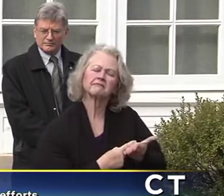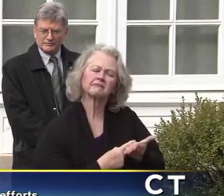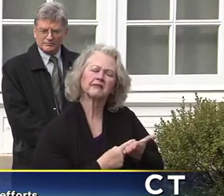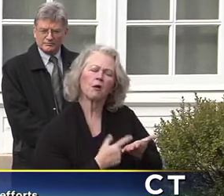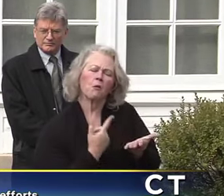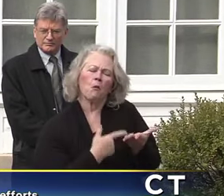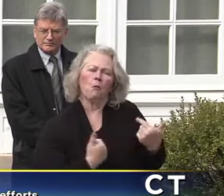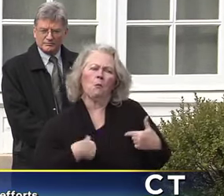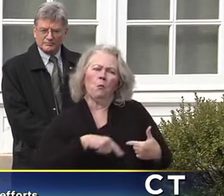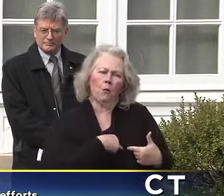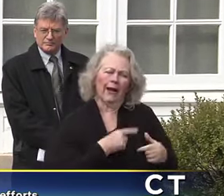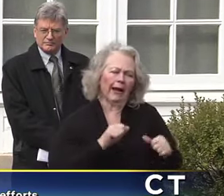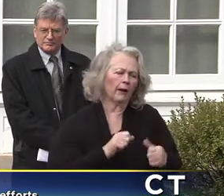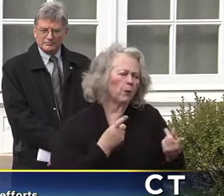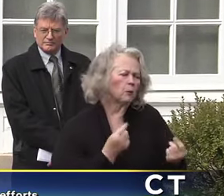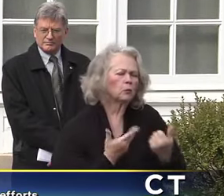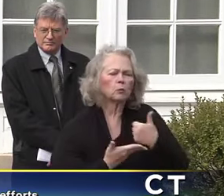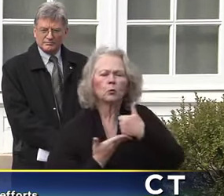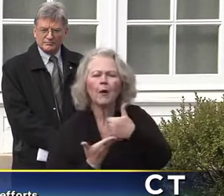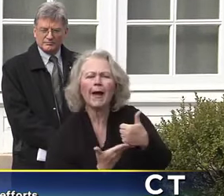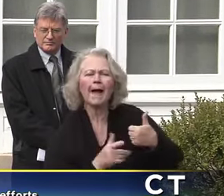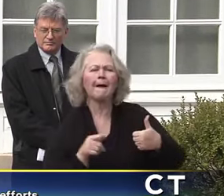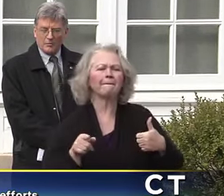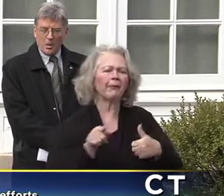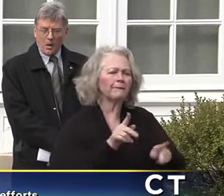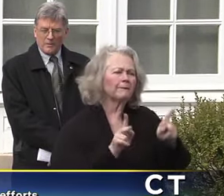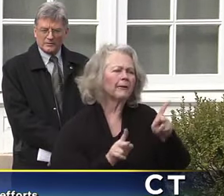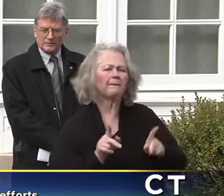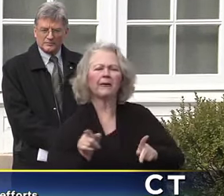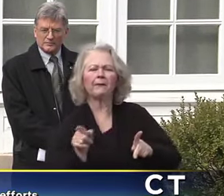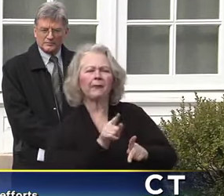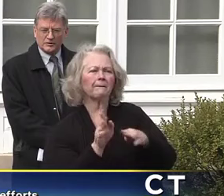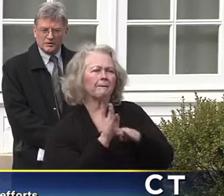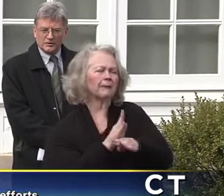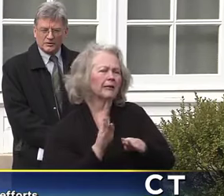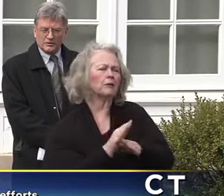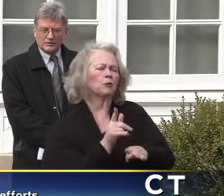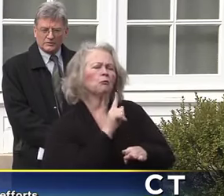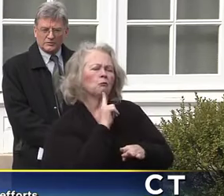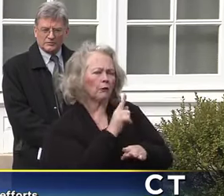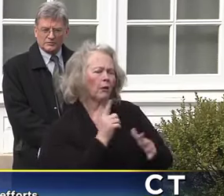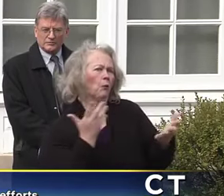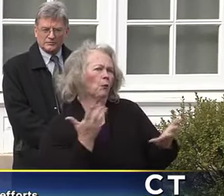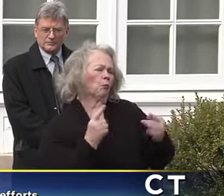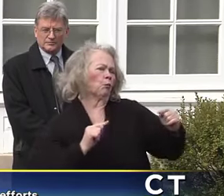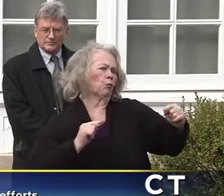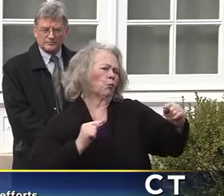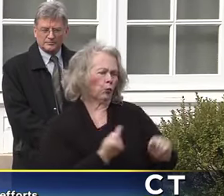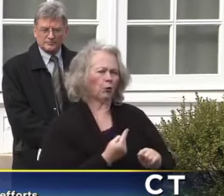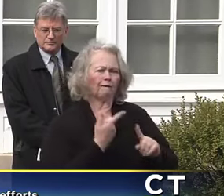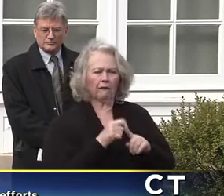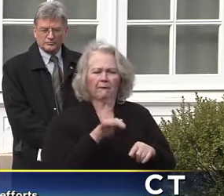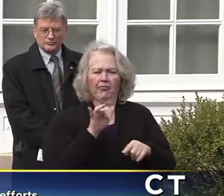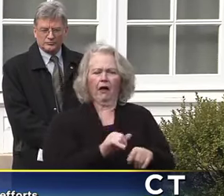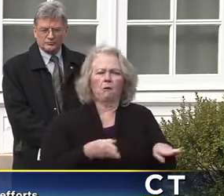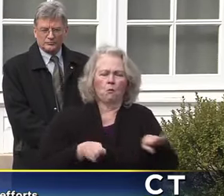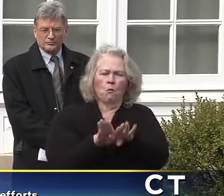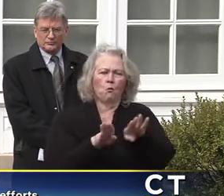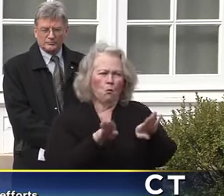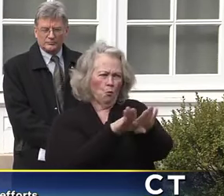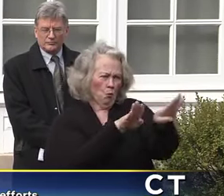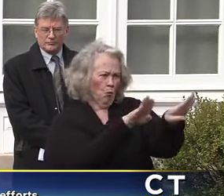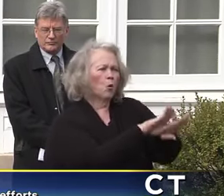what we can do for these people and these small businesses who have been so impacted by the shutdown of significant